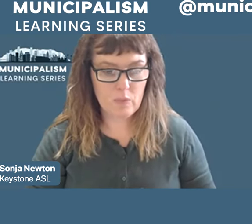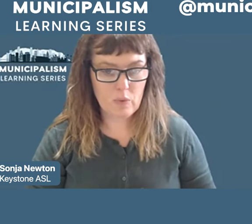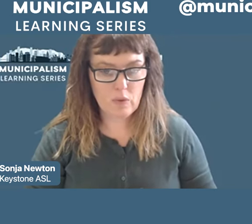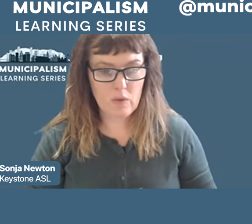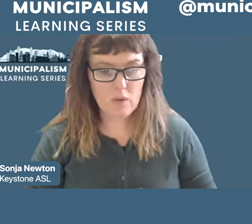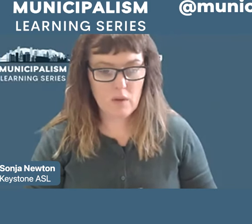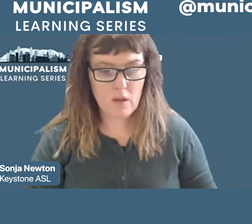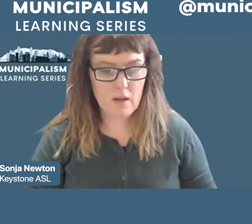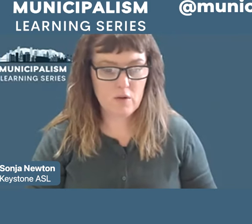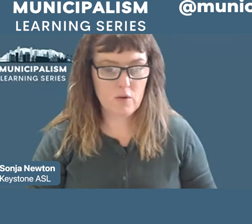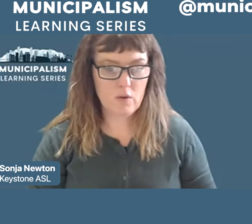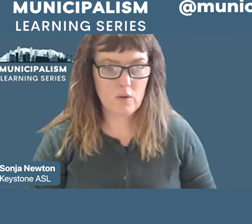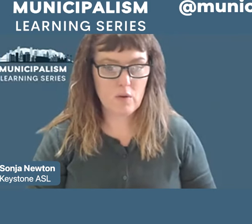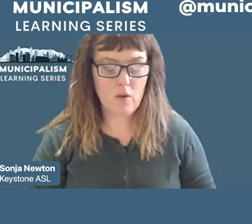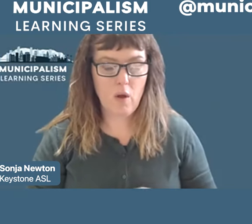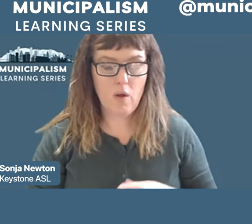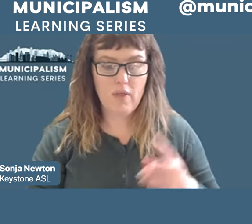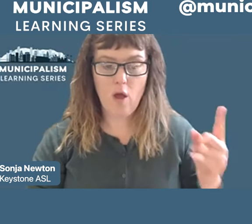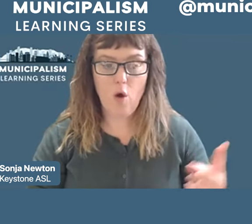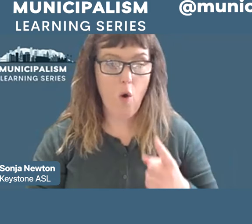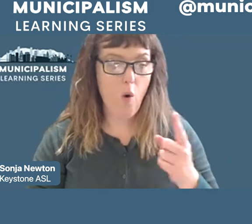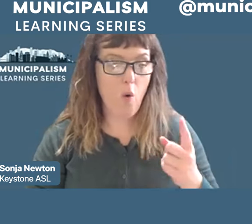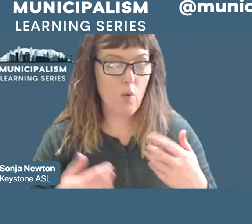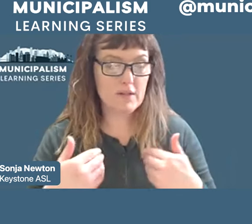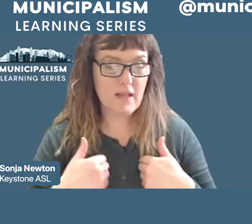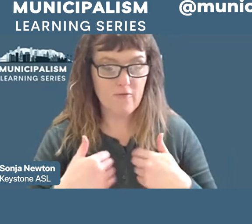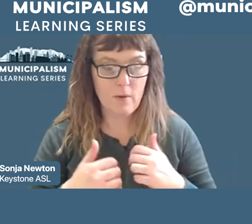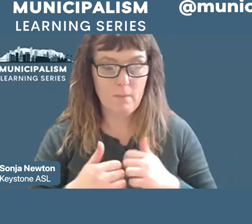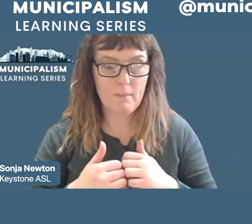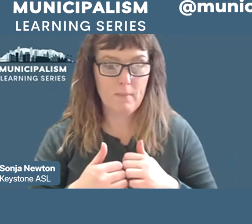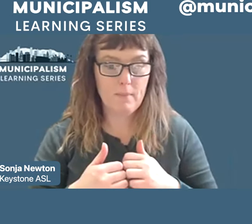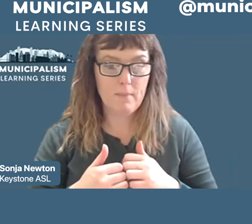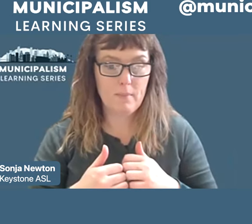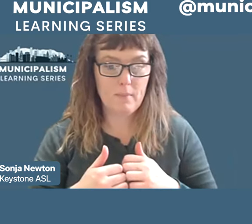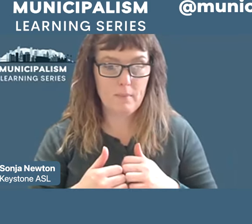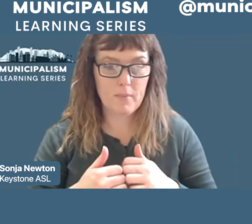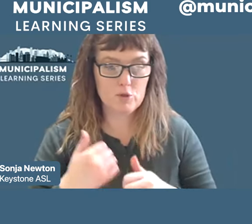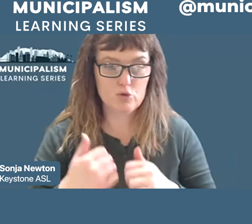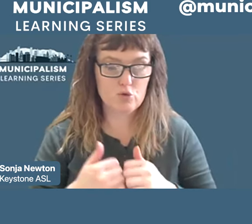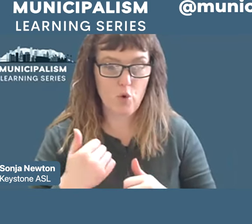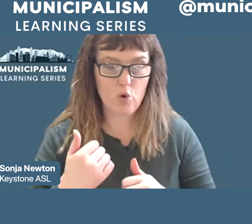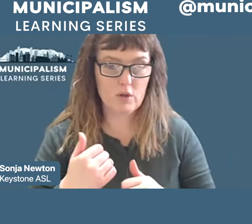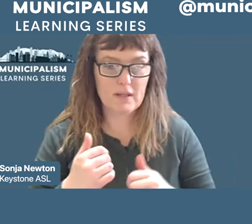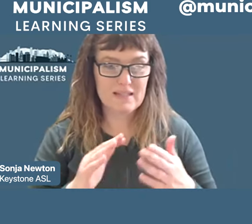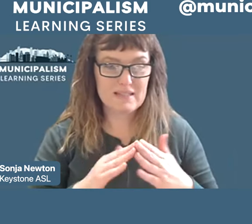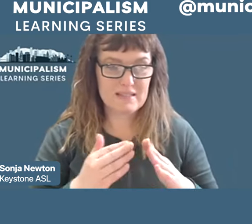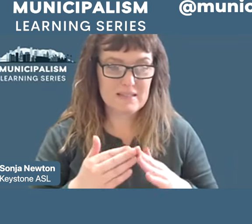always had like majority in the city majority of city council in the city.